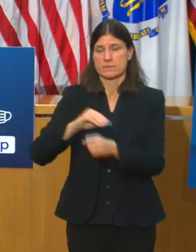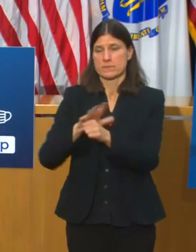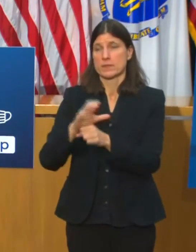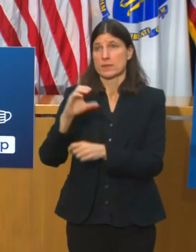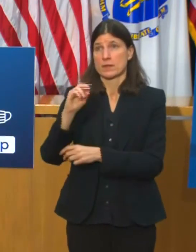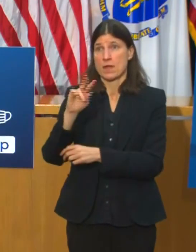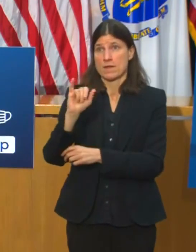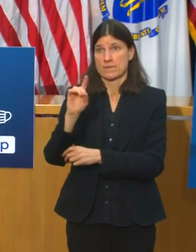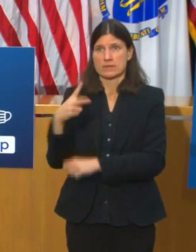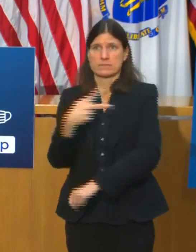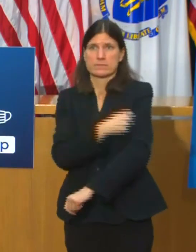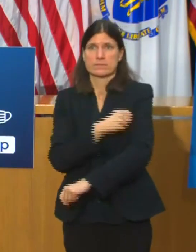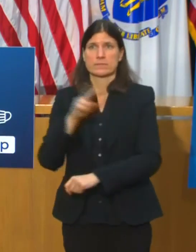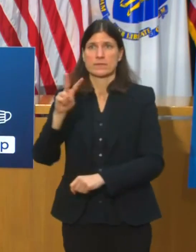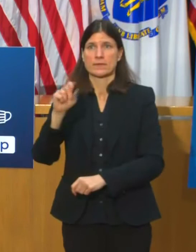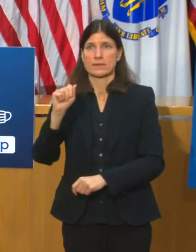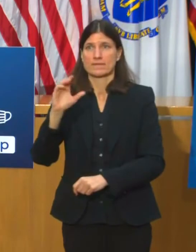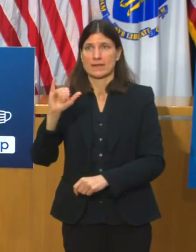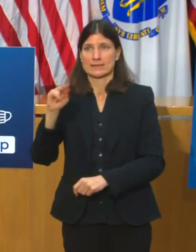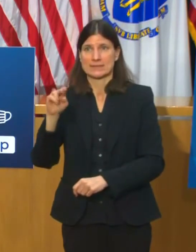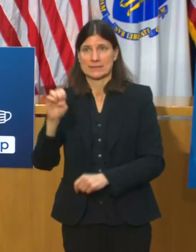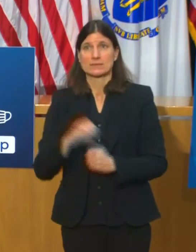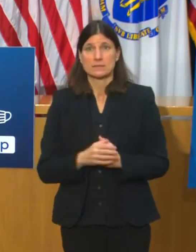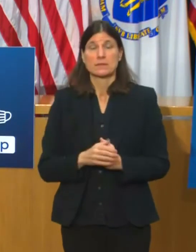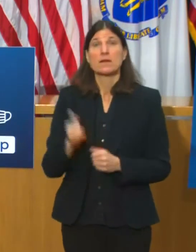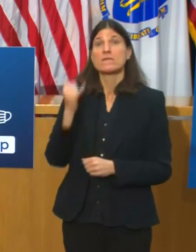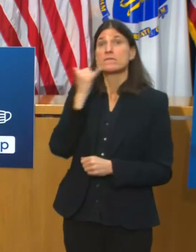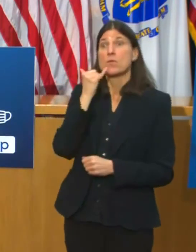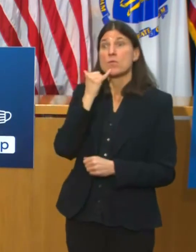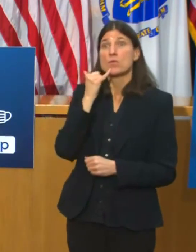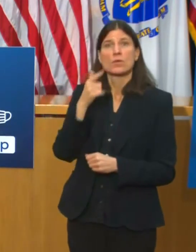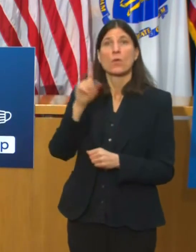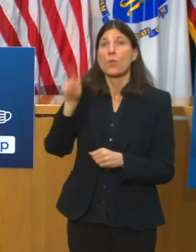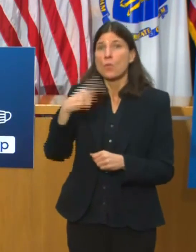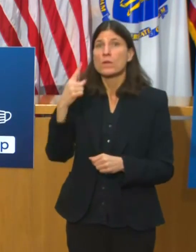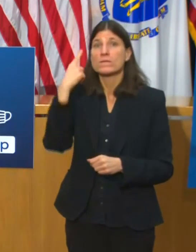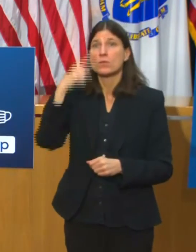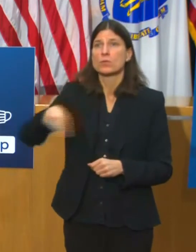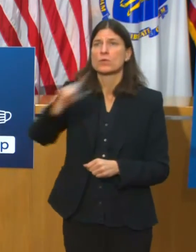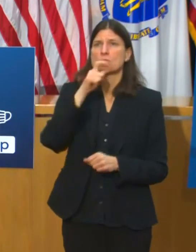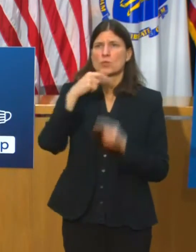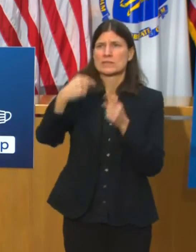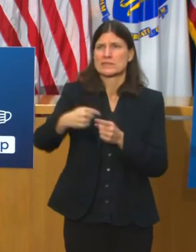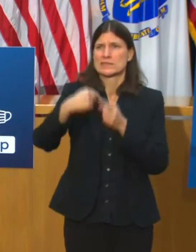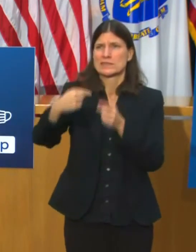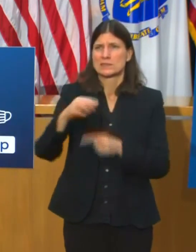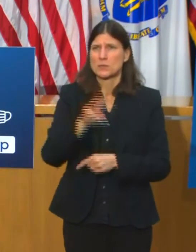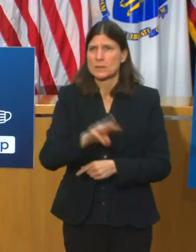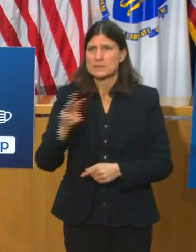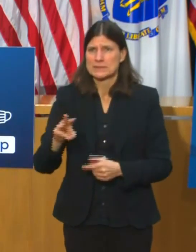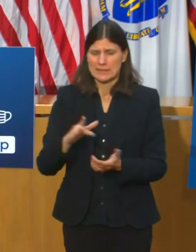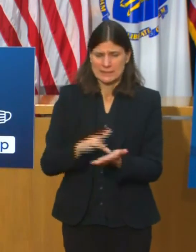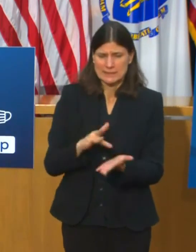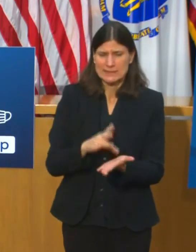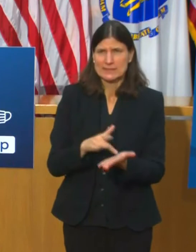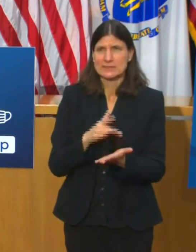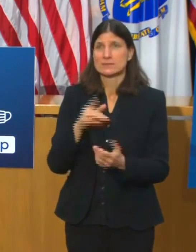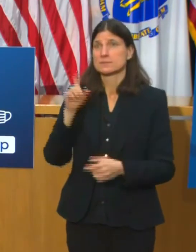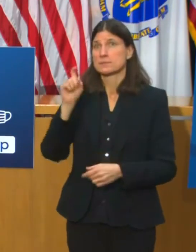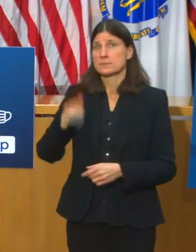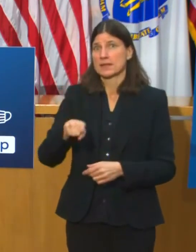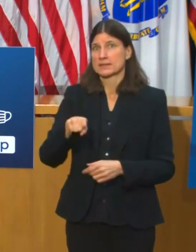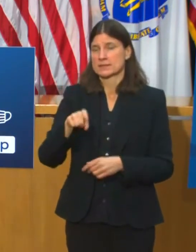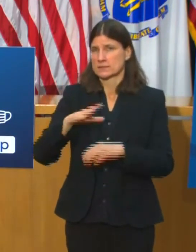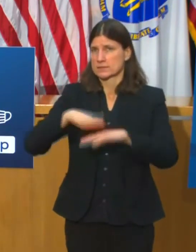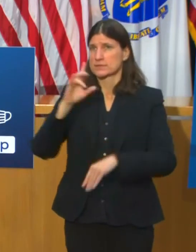individuals 75 and older. And yes, they're going to ask you what age, what what year you were born and is meant to help individuals who